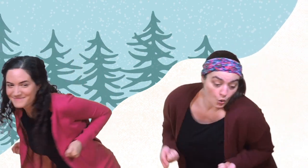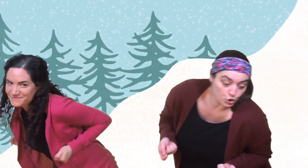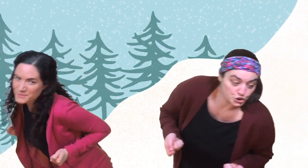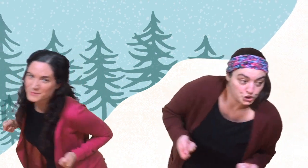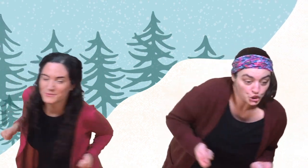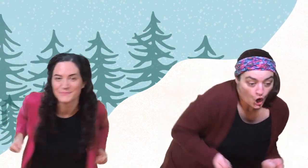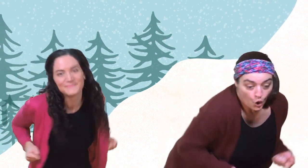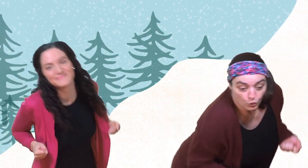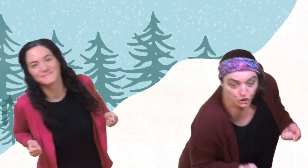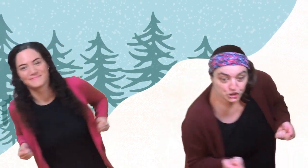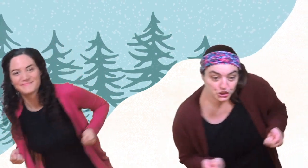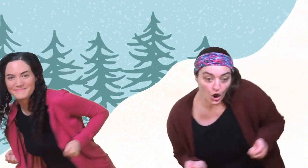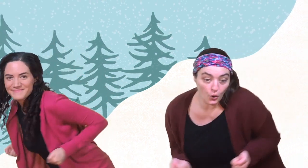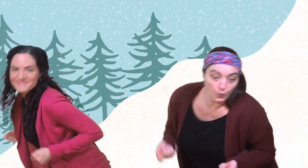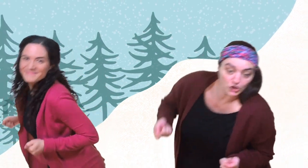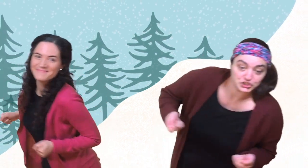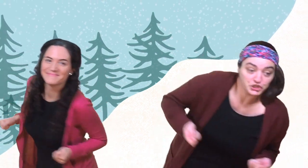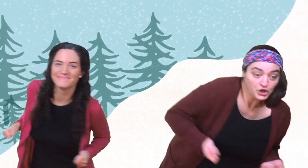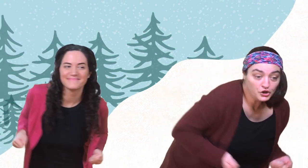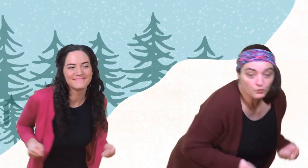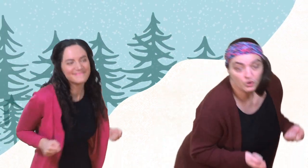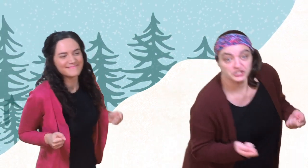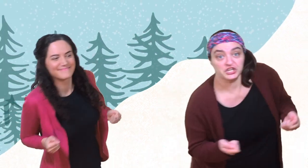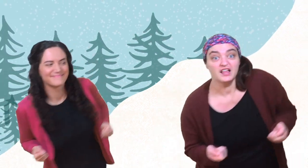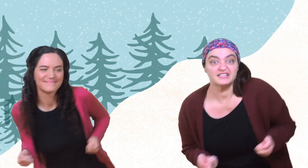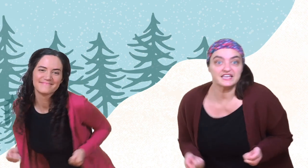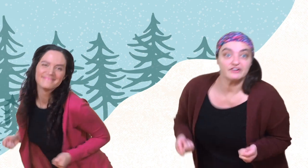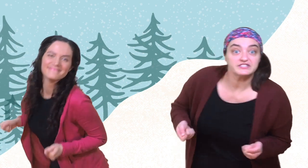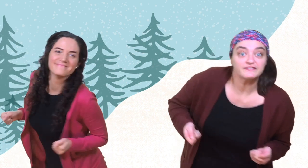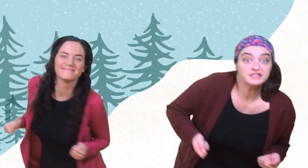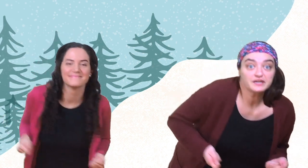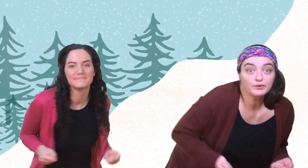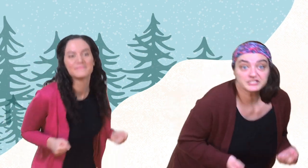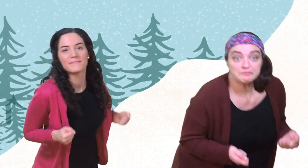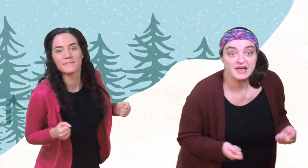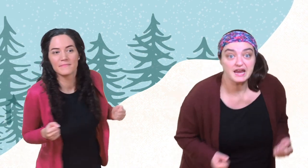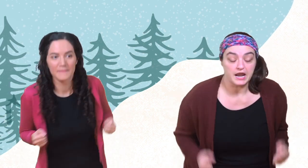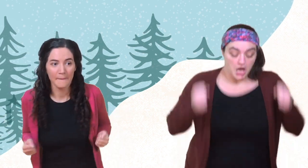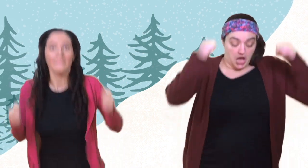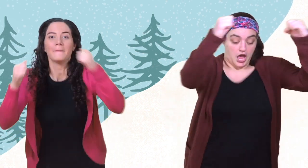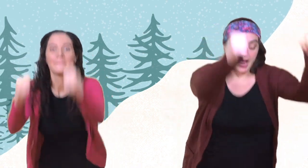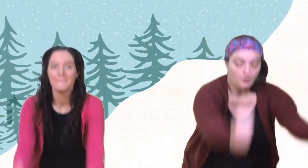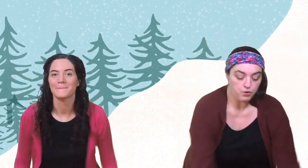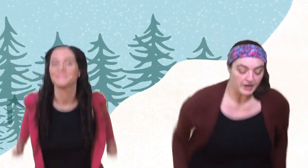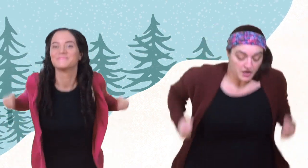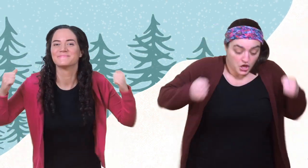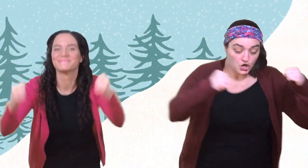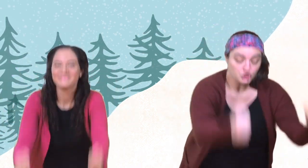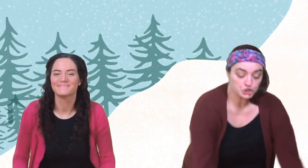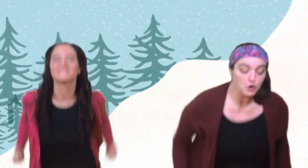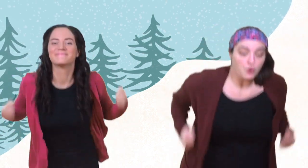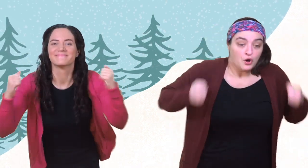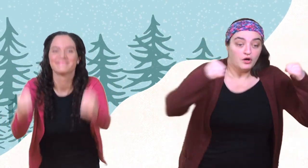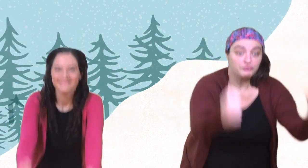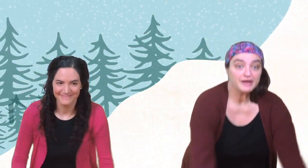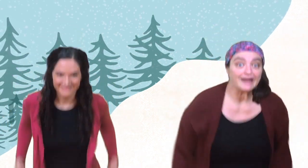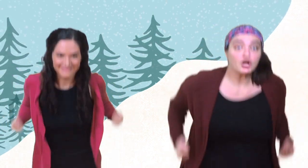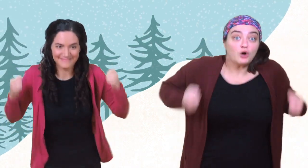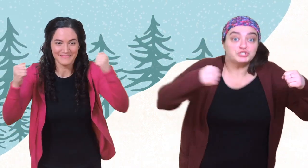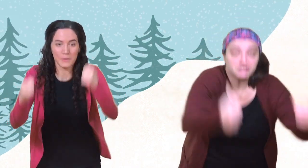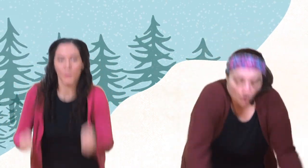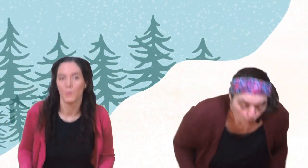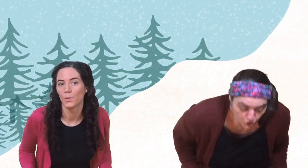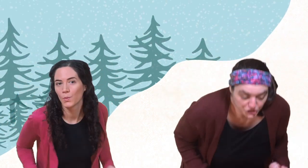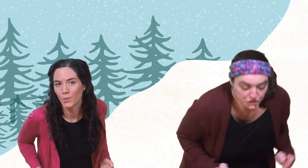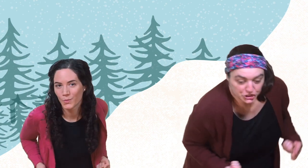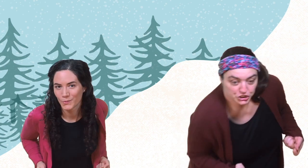hill. Whoosh, whoosh, whoosh, whoosh. Let's give ourselves a little more speed. And one, two, three, and